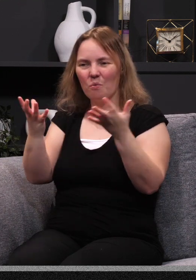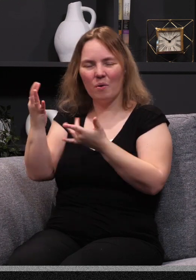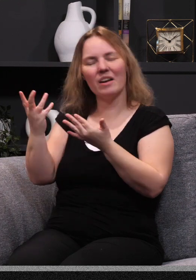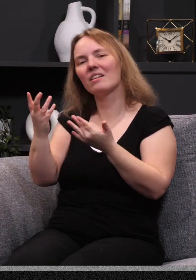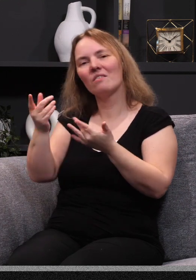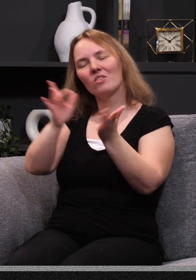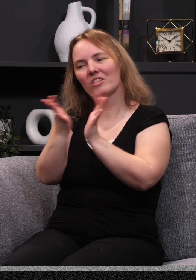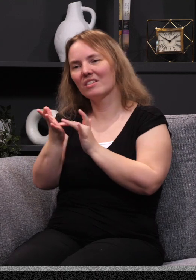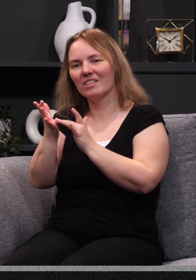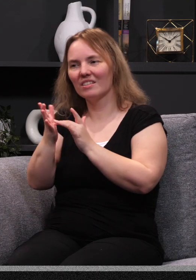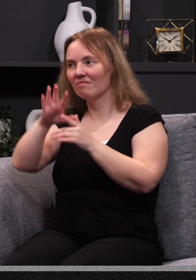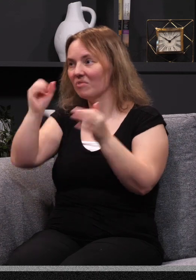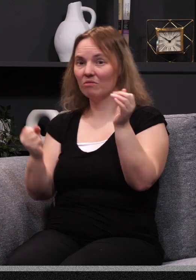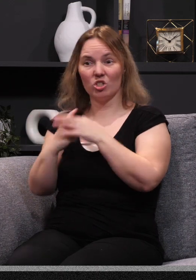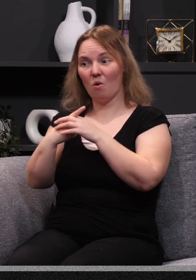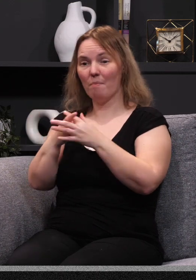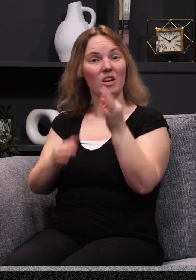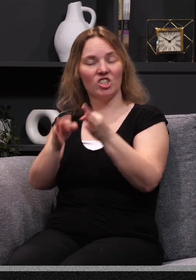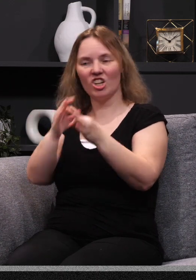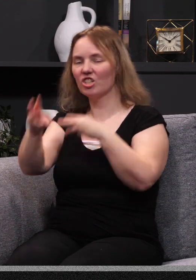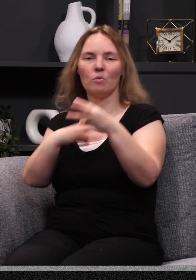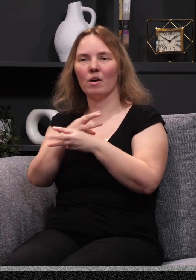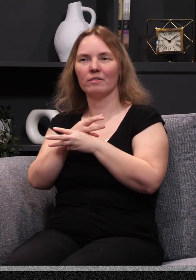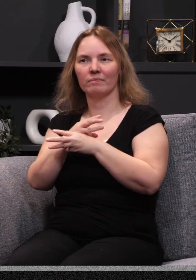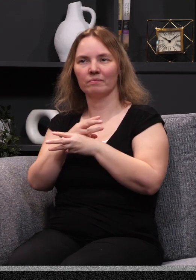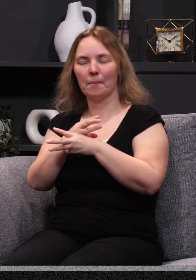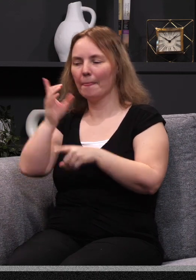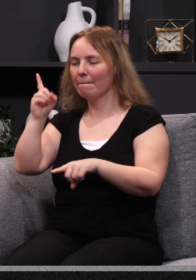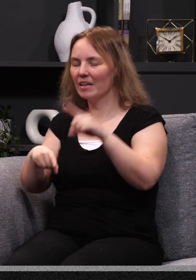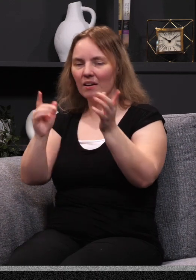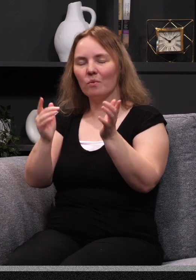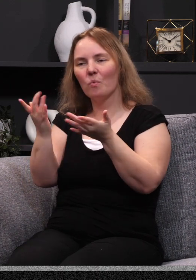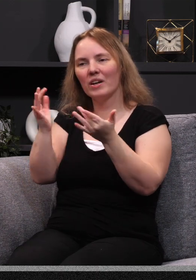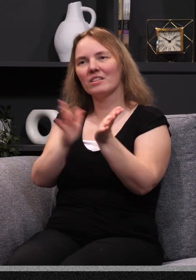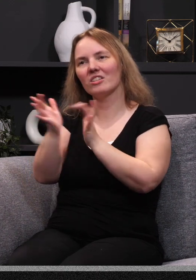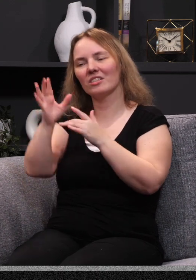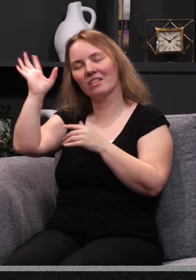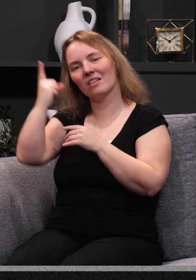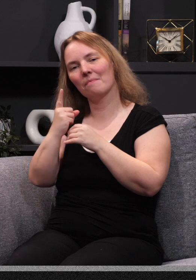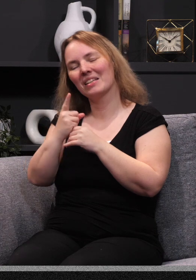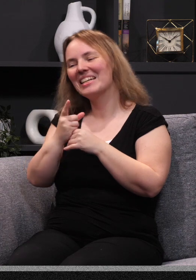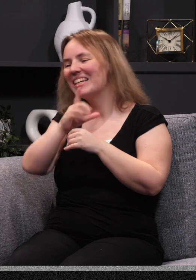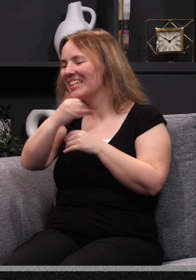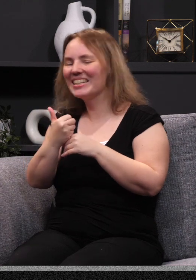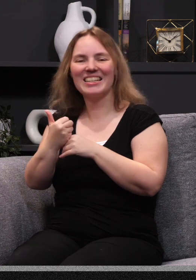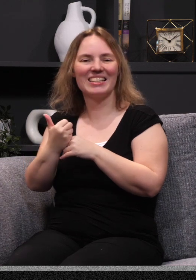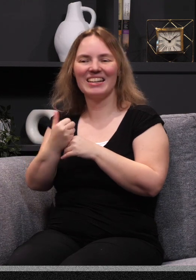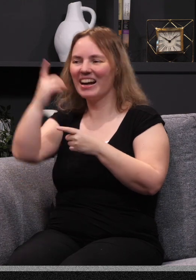I mean, the world is just, you know, going to hell in the handbasket. It's just, this is just that. It's the other thing. I can't wait until Jesus comes. Jesus said, I